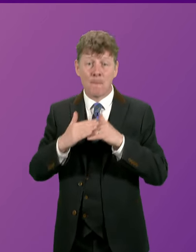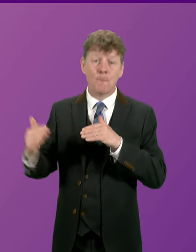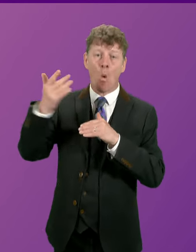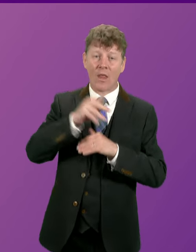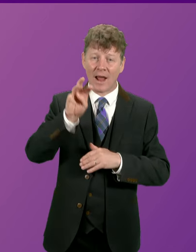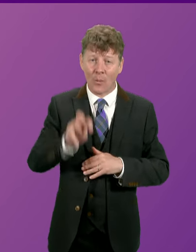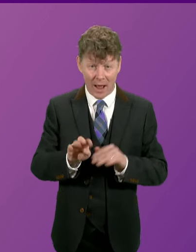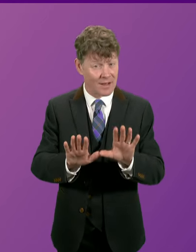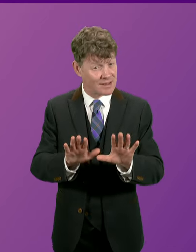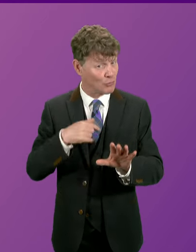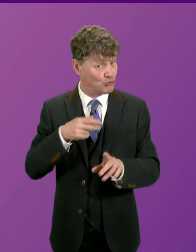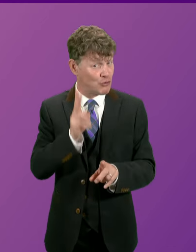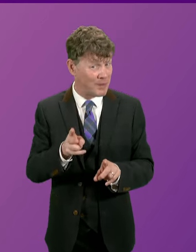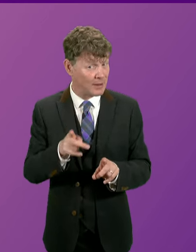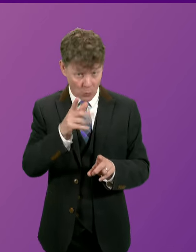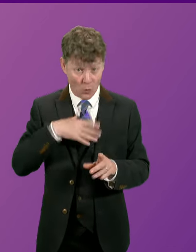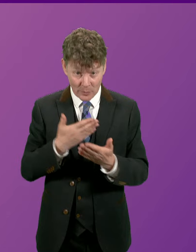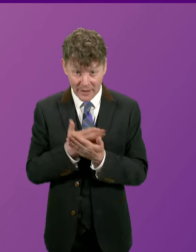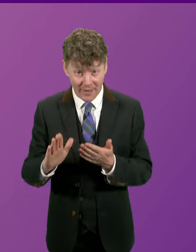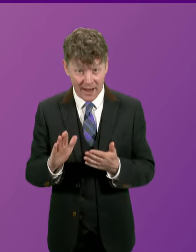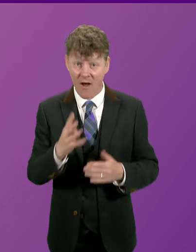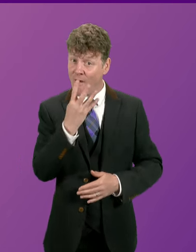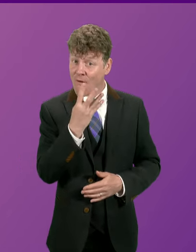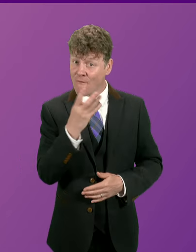I'll repeat that so that everyone can hear it.